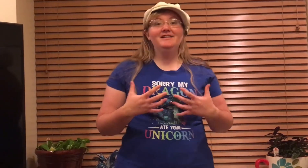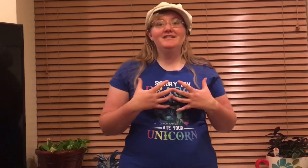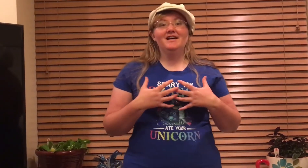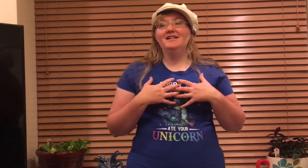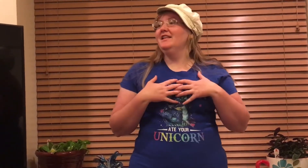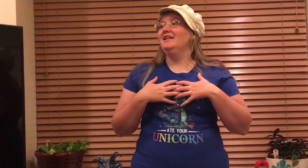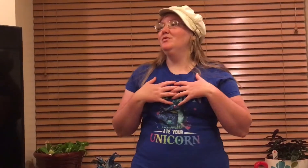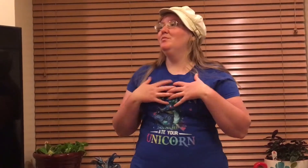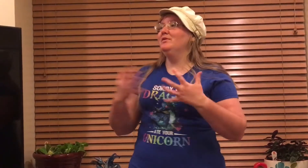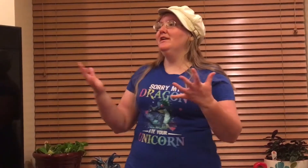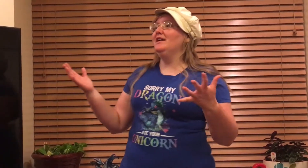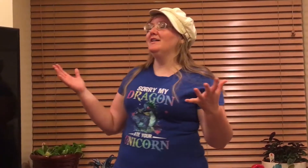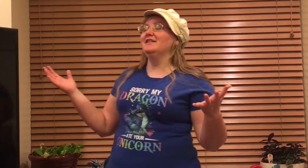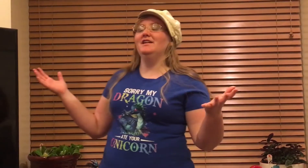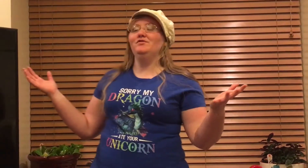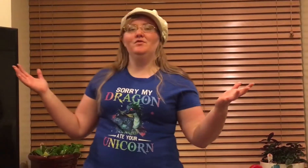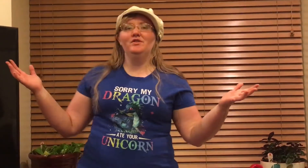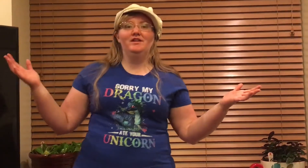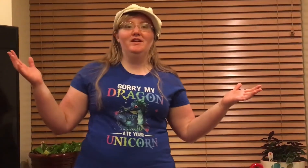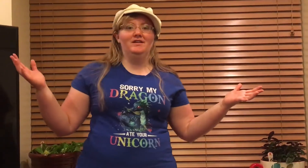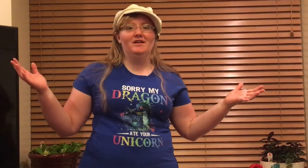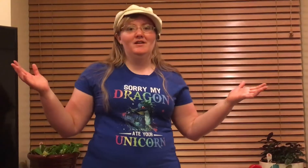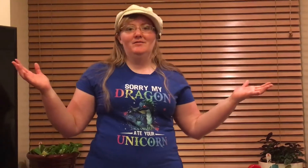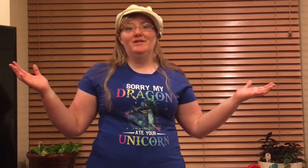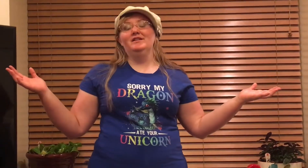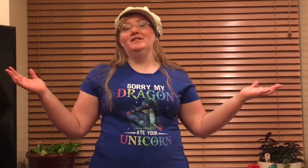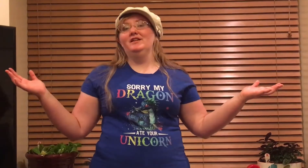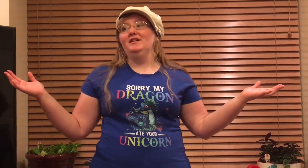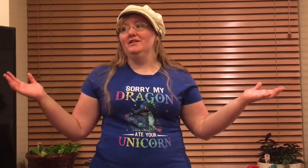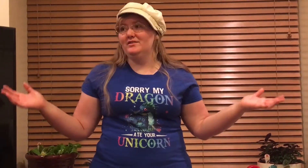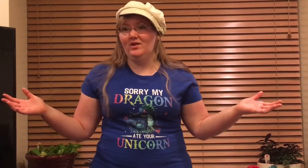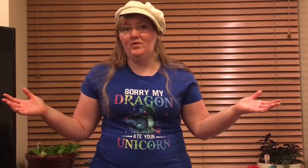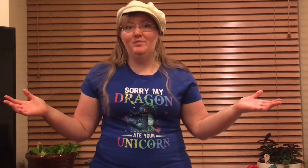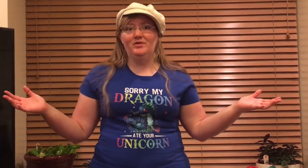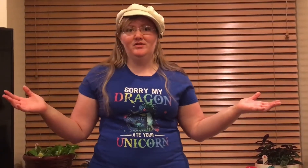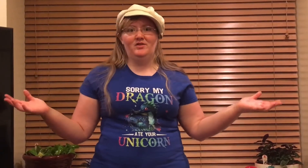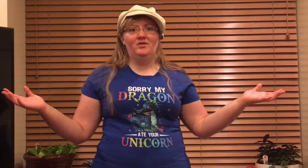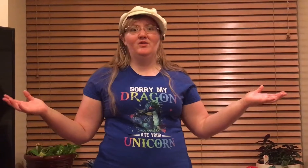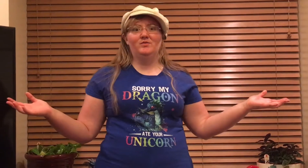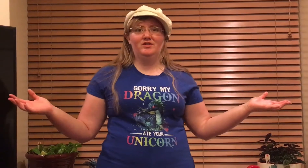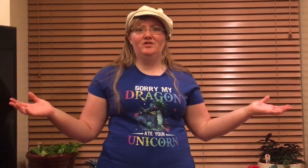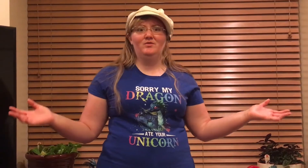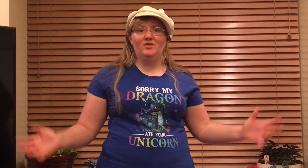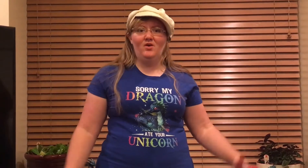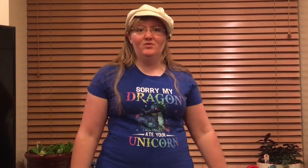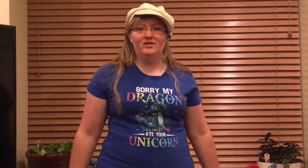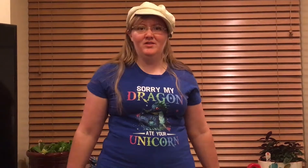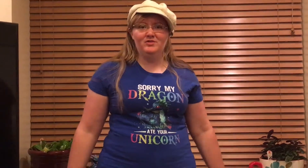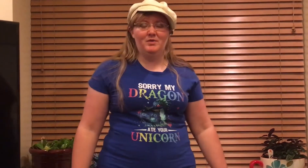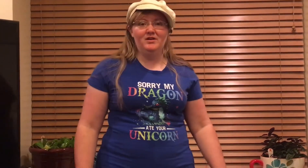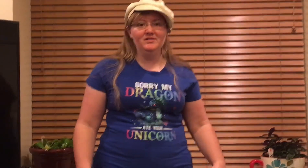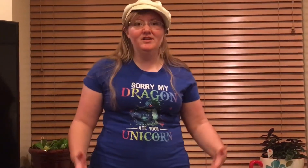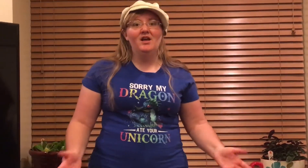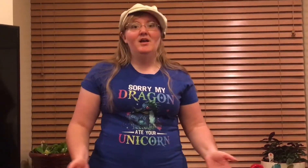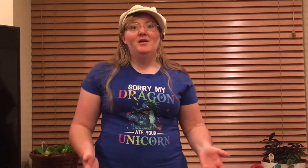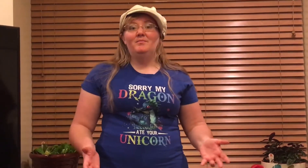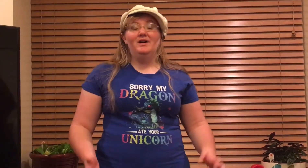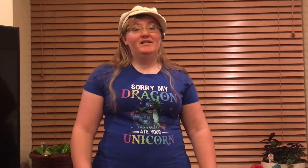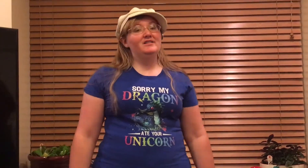decided that he would bring it as a gift for the king, because the king is the only person who knows what to do with gold in those parts. But his